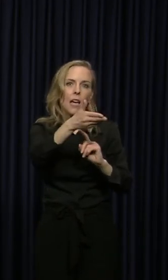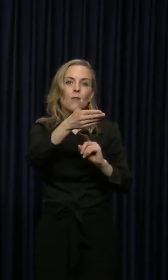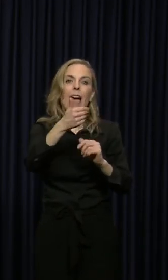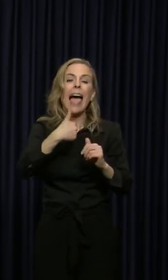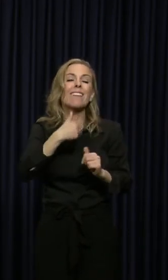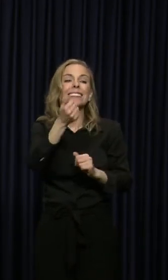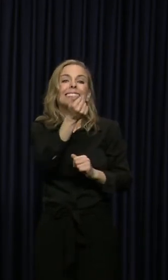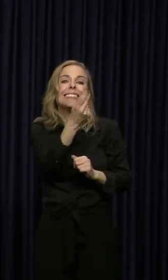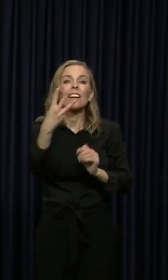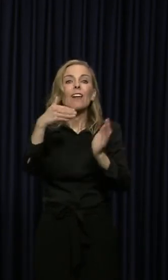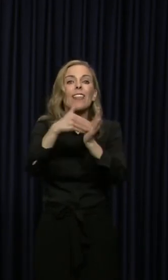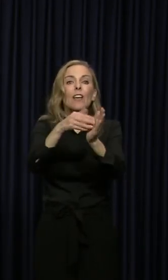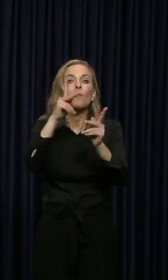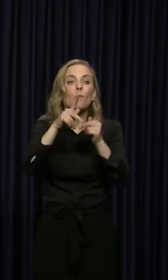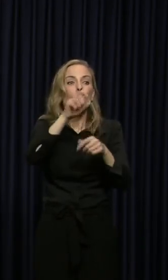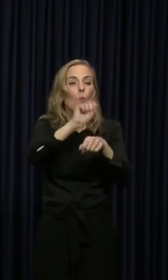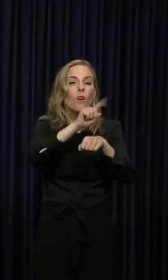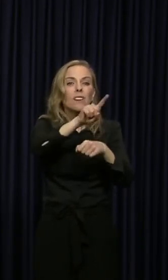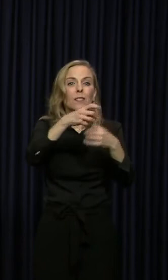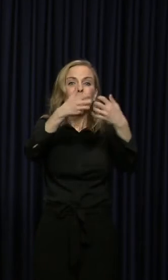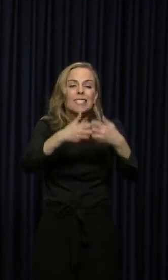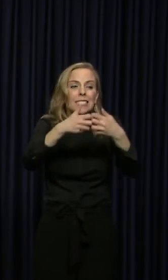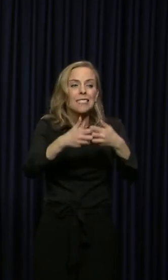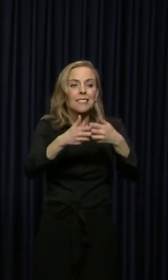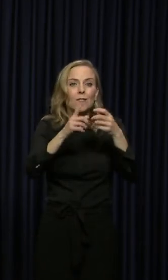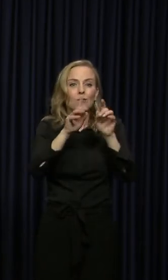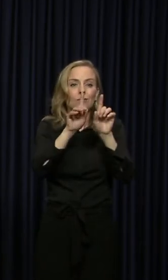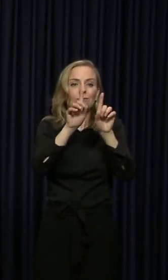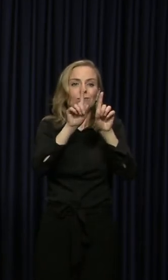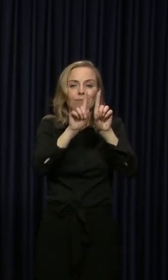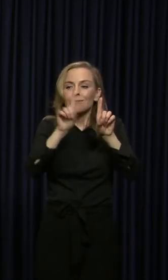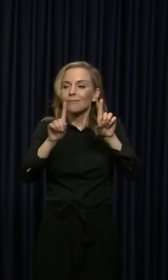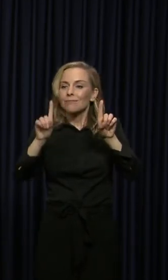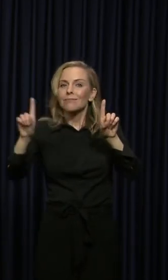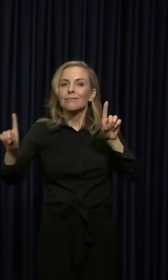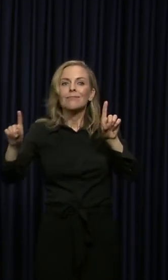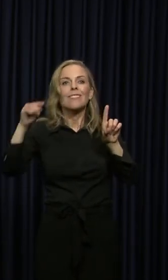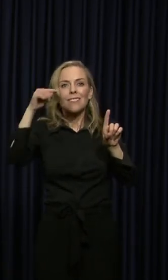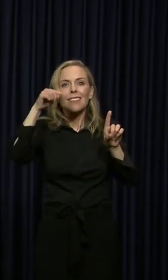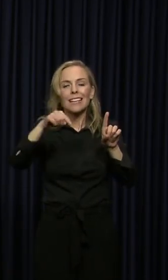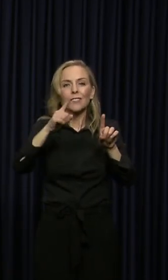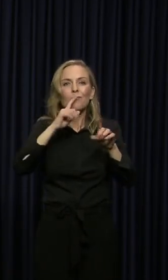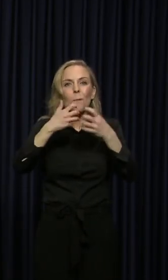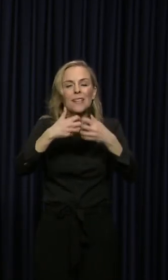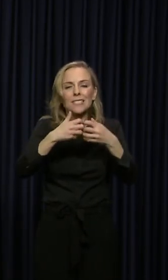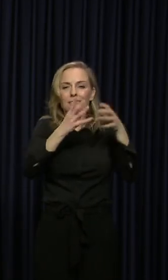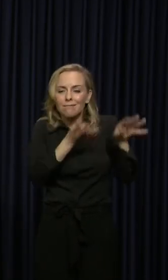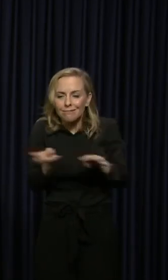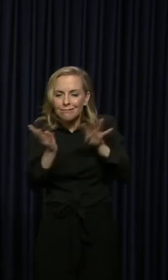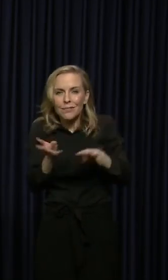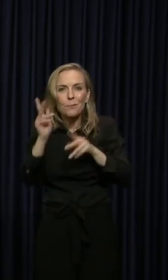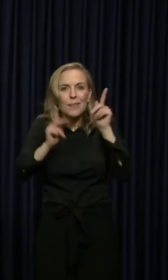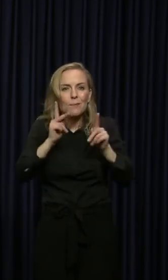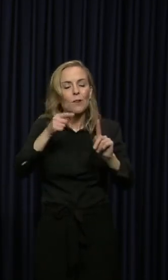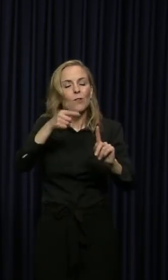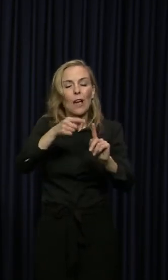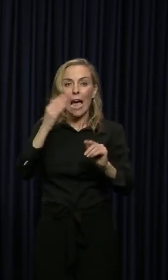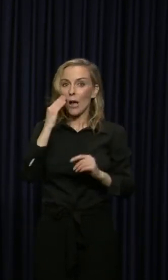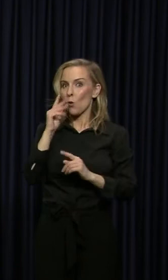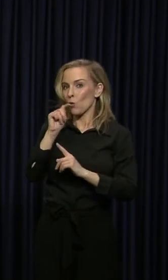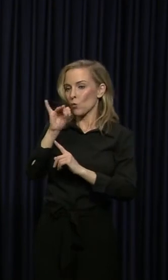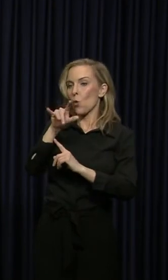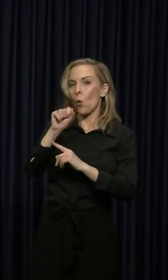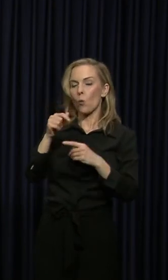several thousand employees. What I can say about Toyota is they have extended their shutdown.